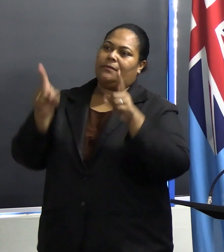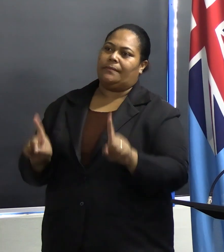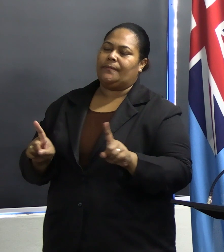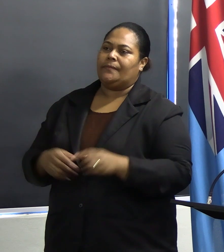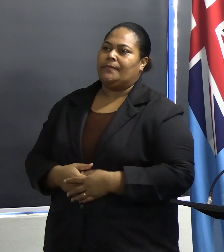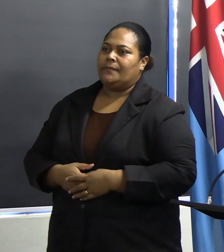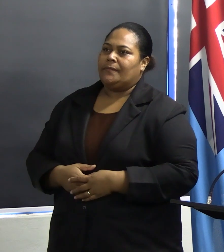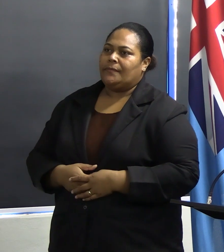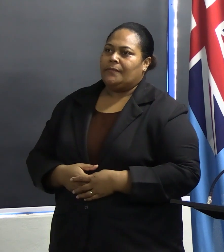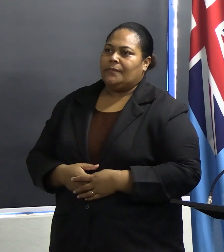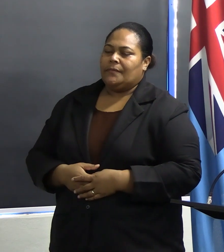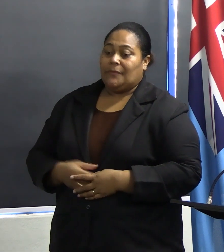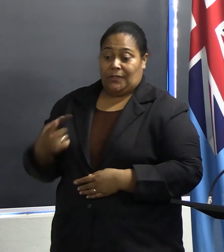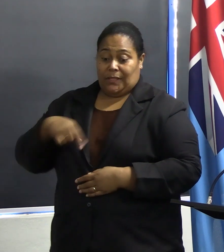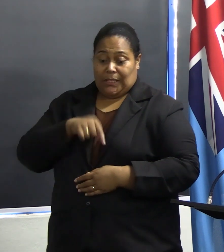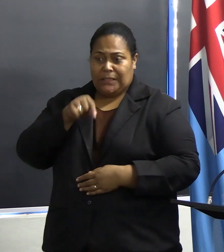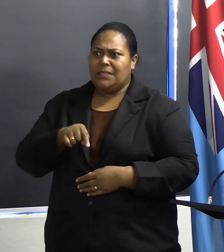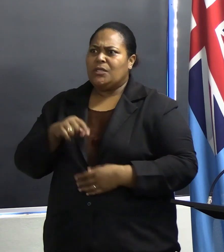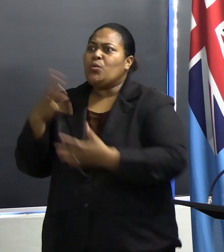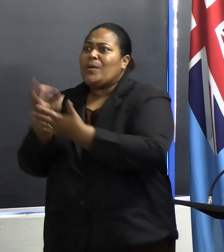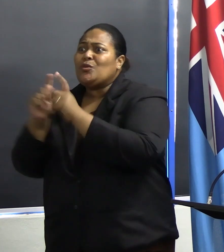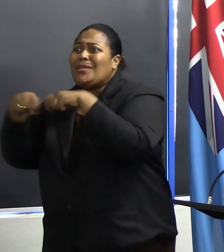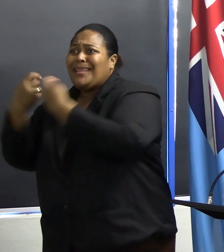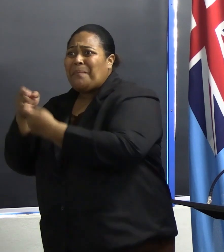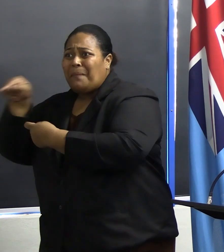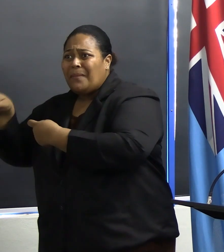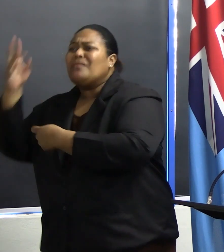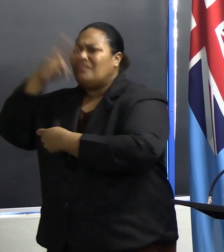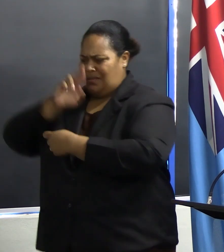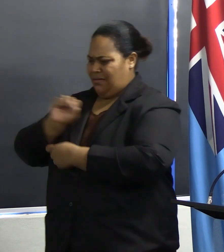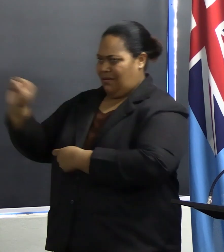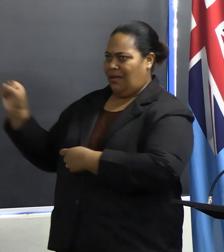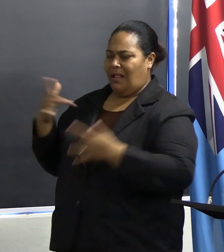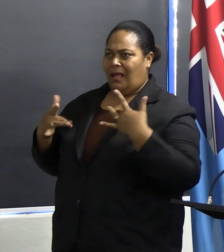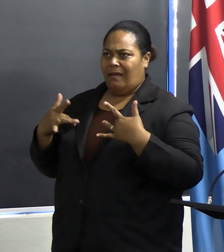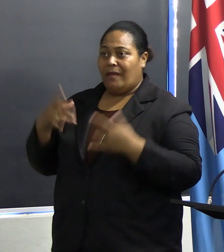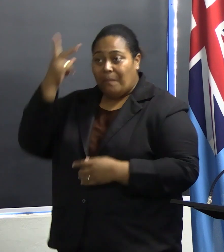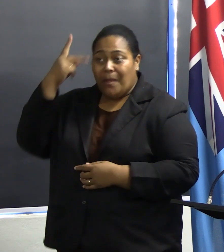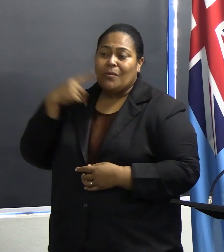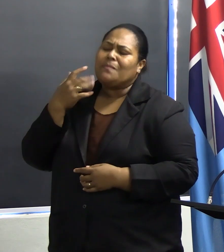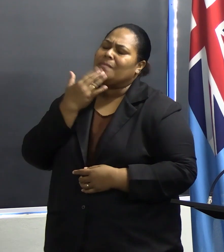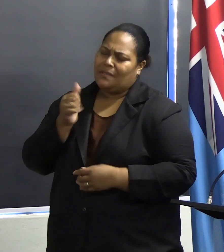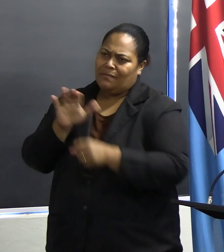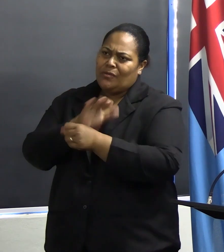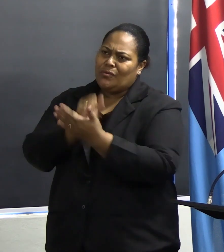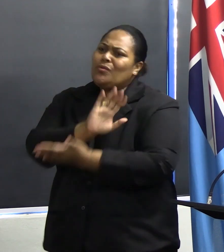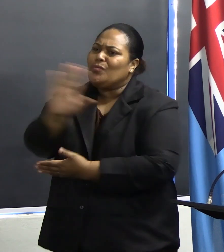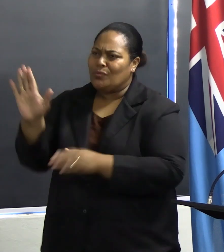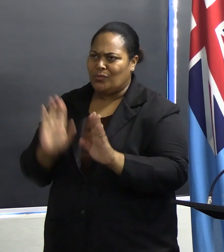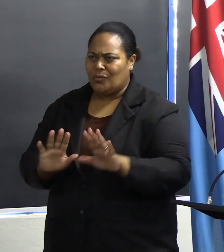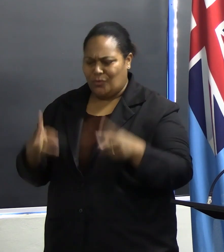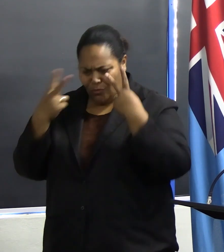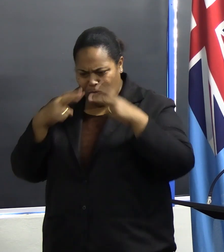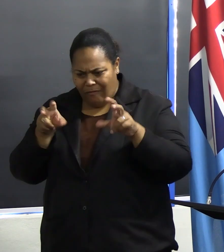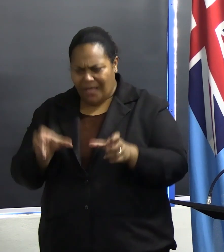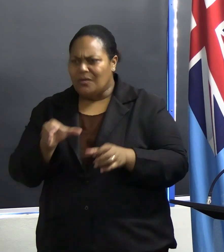and places our search and rescue teams at risks. Parents must ensure that their children are supervised at